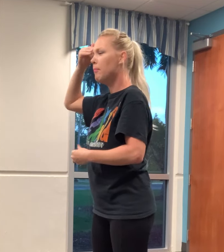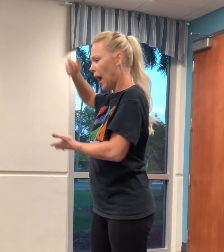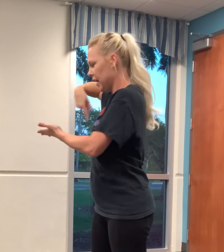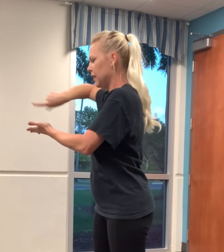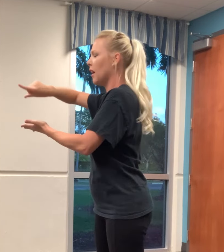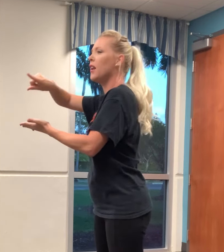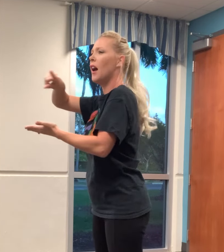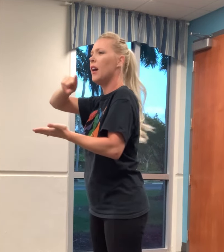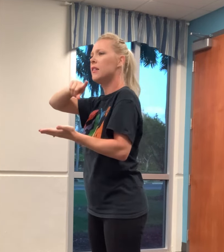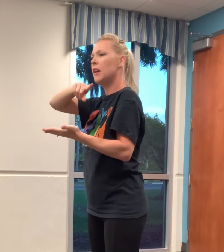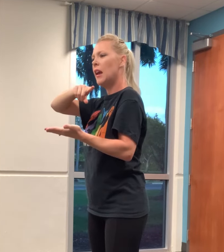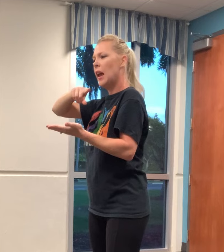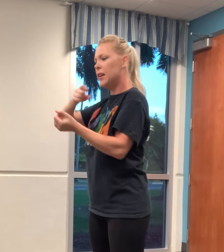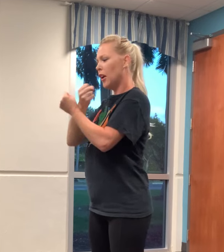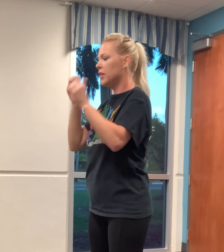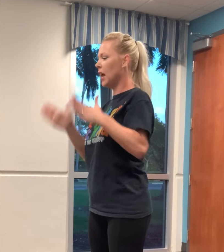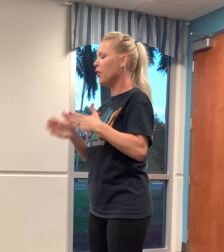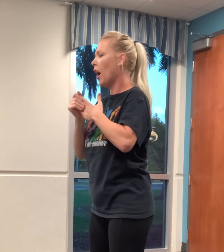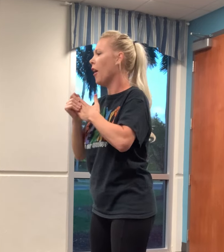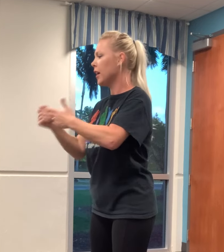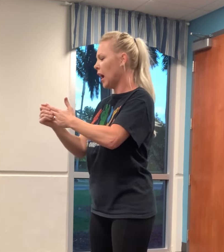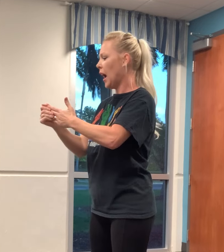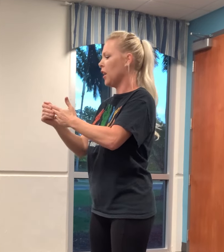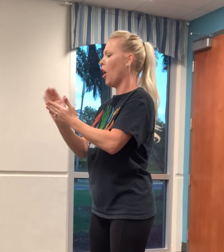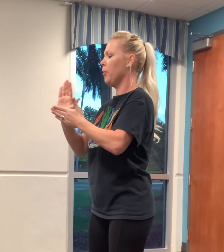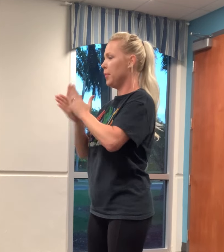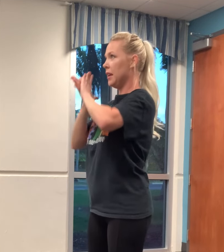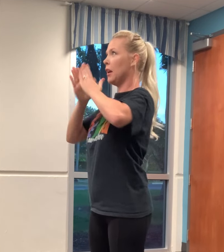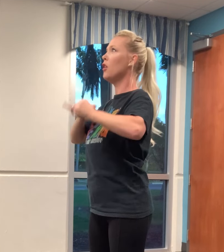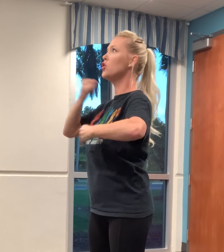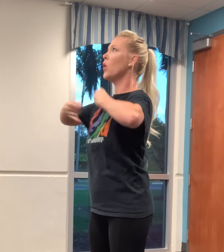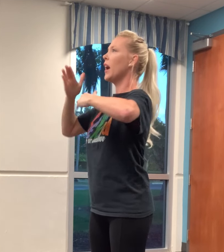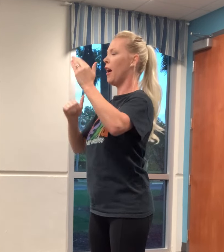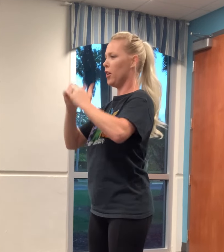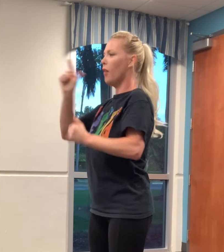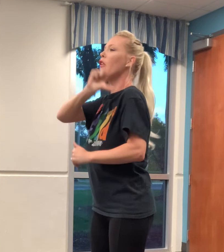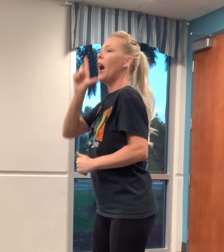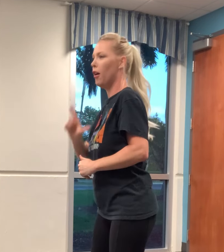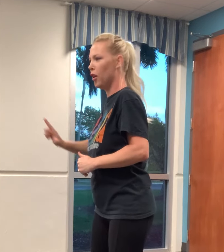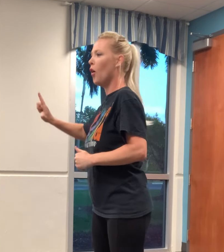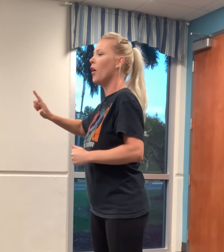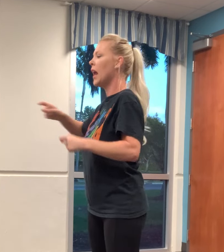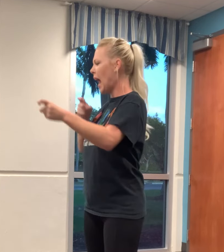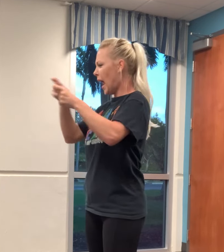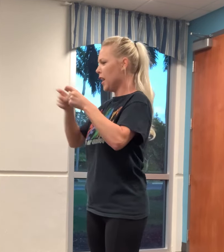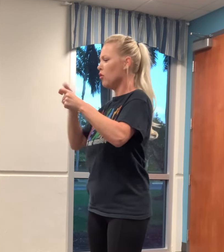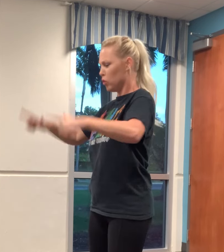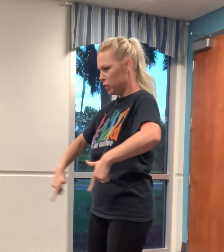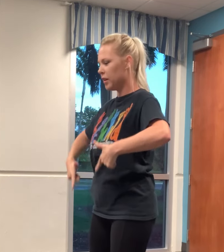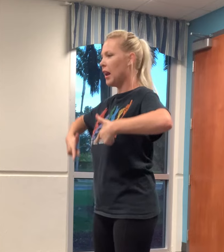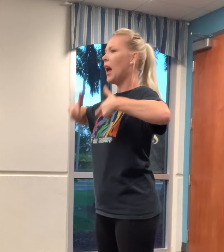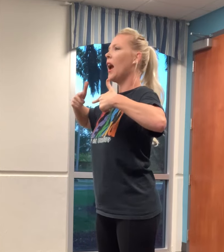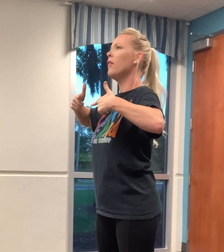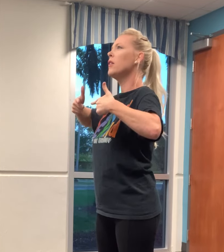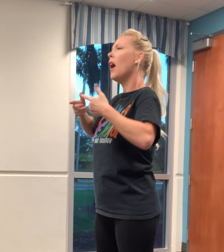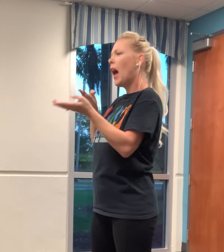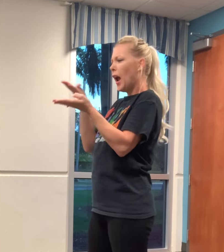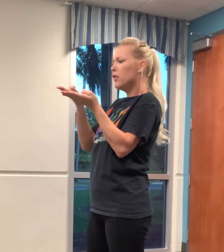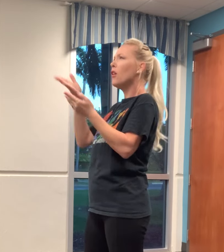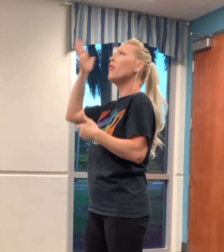mind is on us. He's our savior, our guide, our peace, our joy, our comfort, our Lord. And he rules our lives. I serve